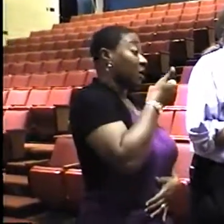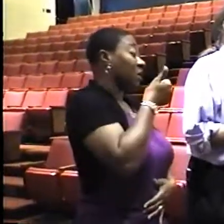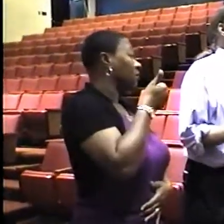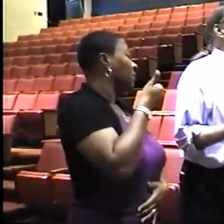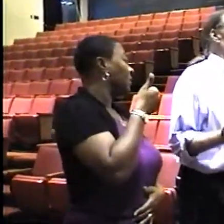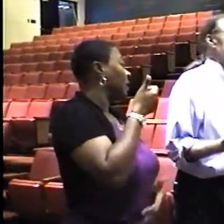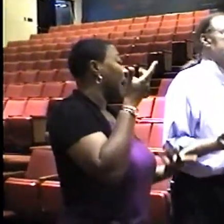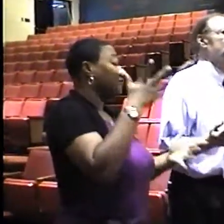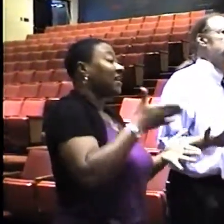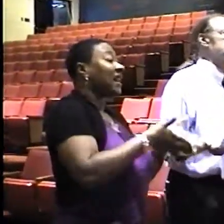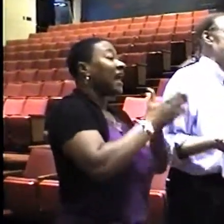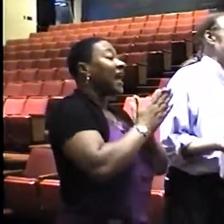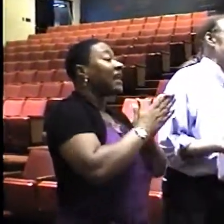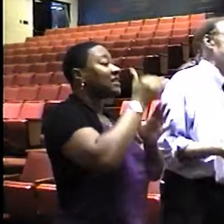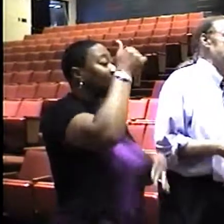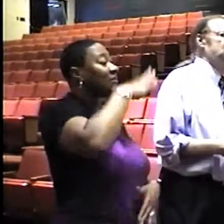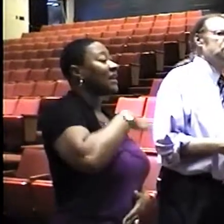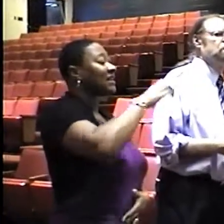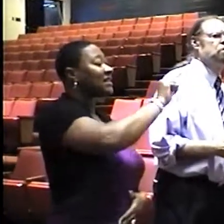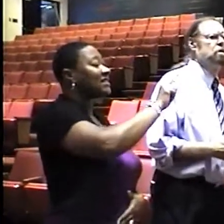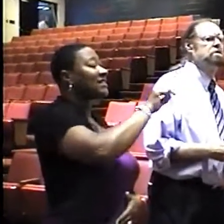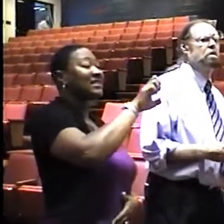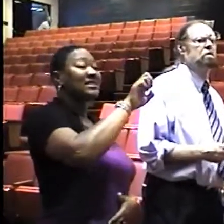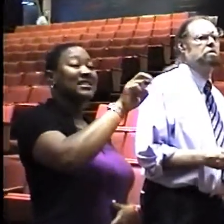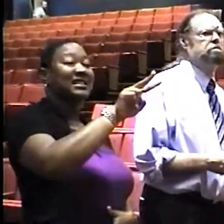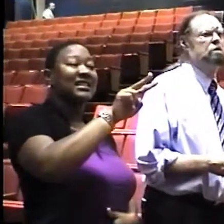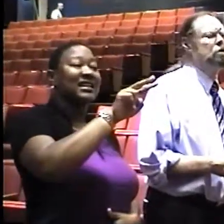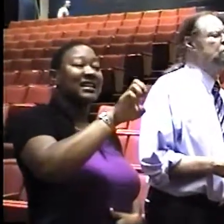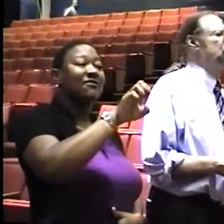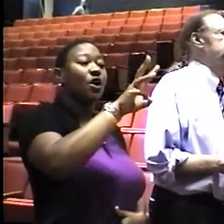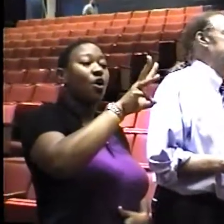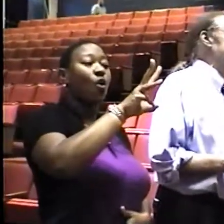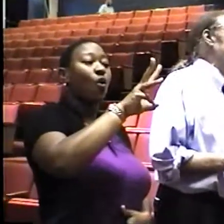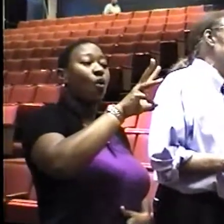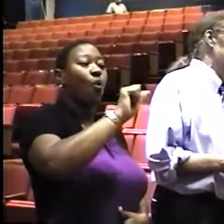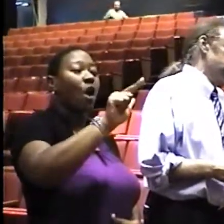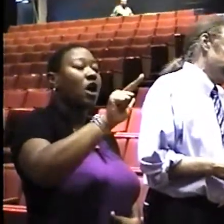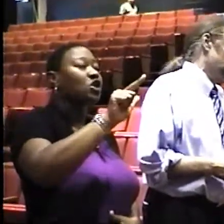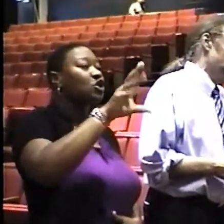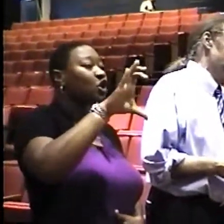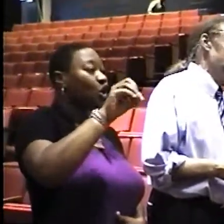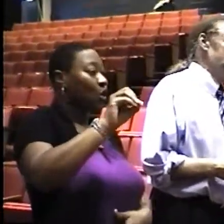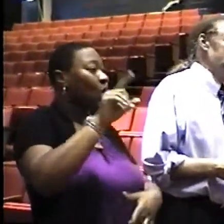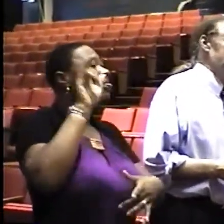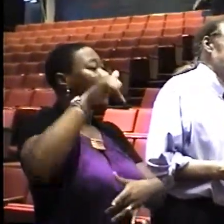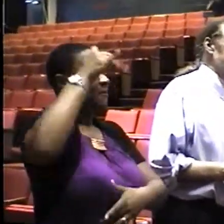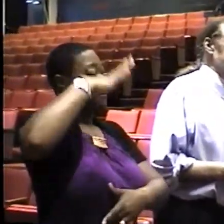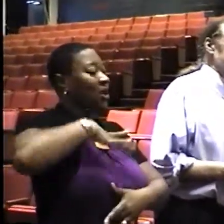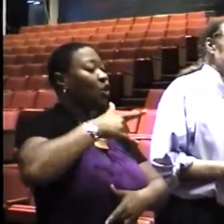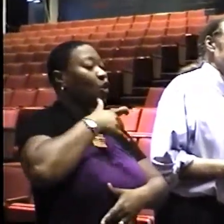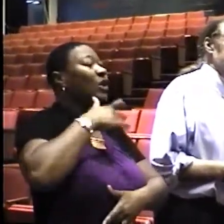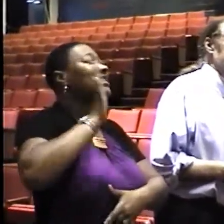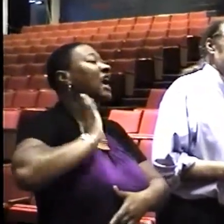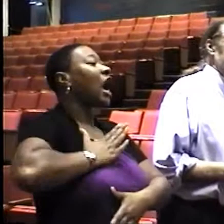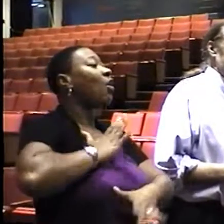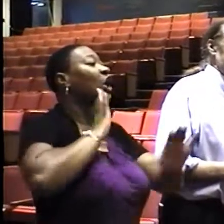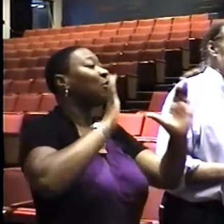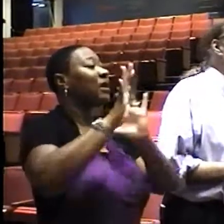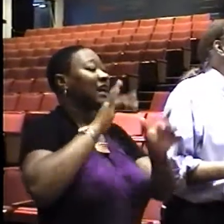Mr. Steve Wasco, who is our communications fellow, to,